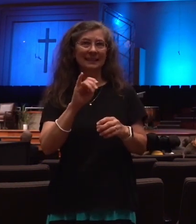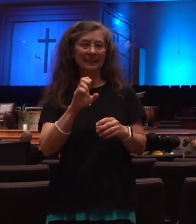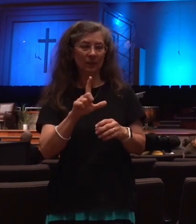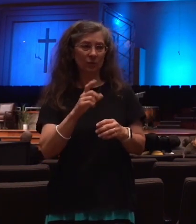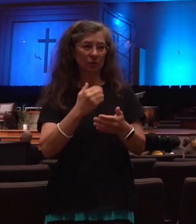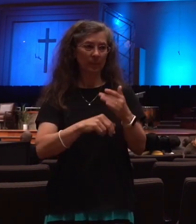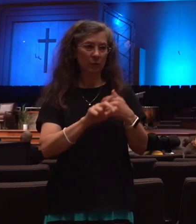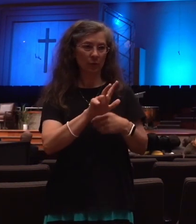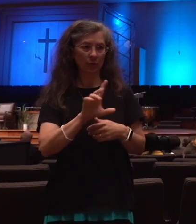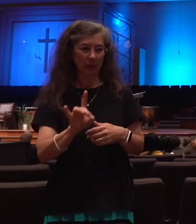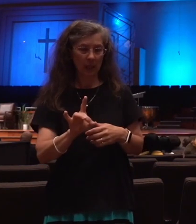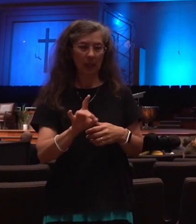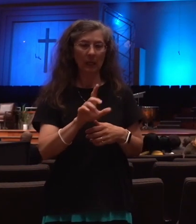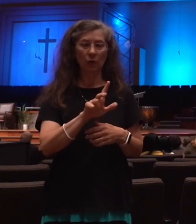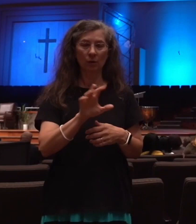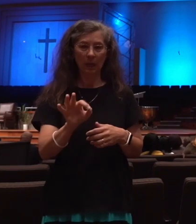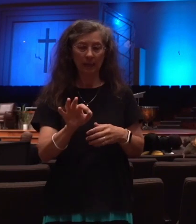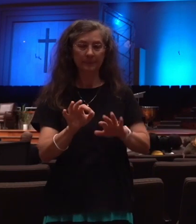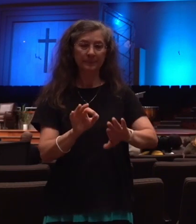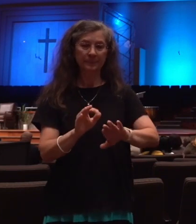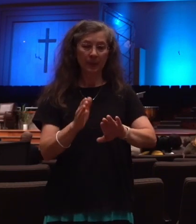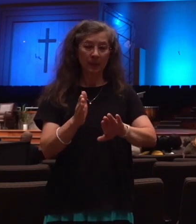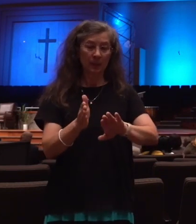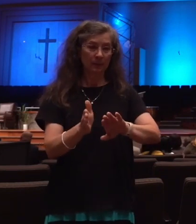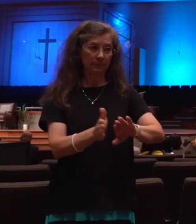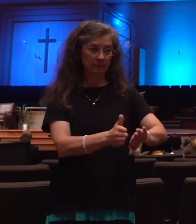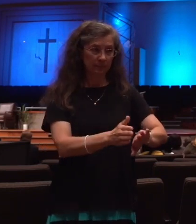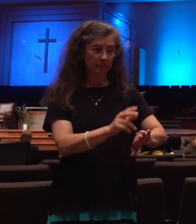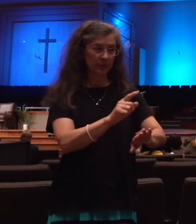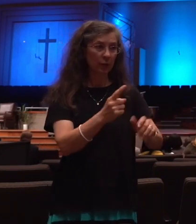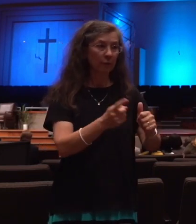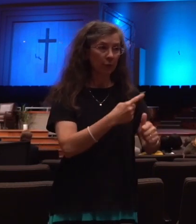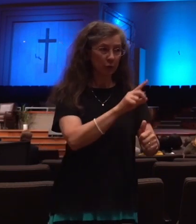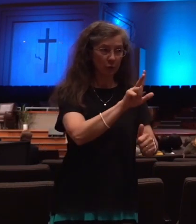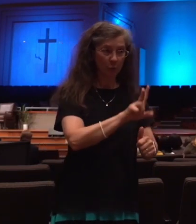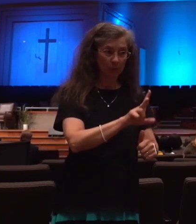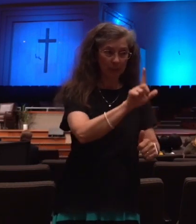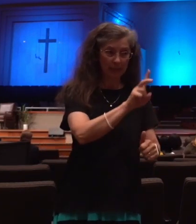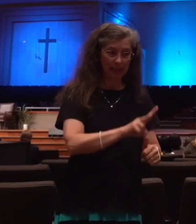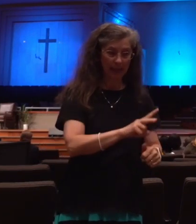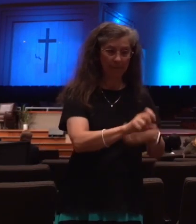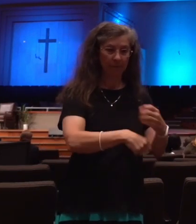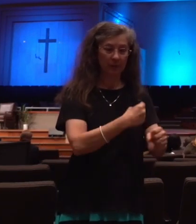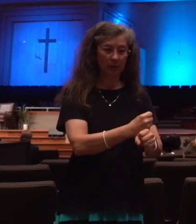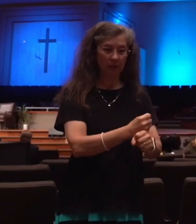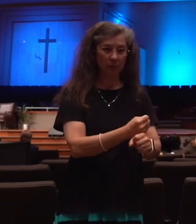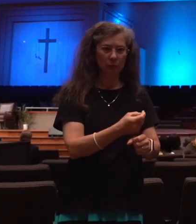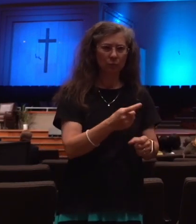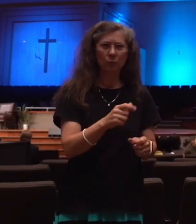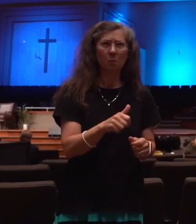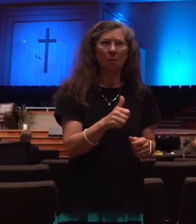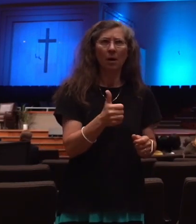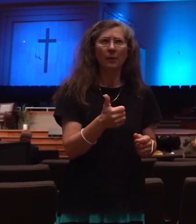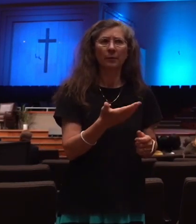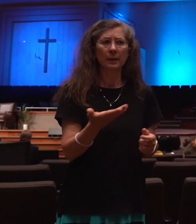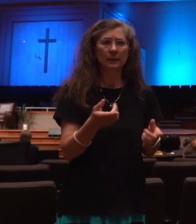But that's the division. Now, why three and a half years? What else takes place here? Well,